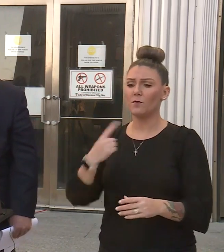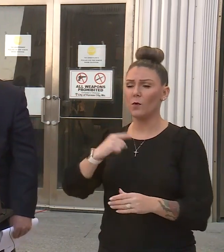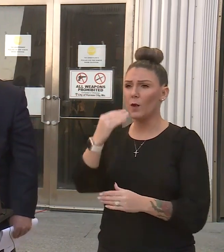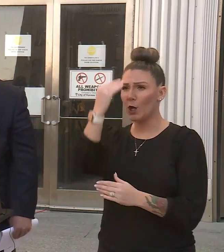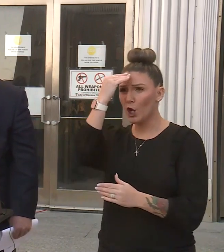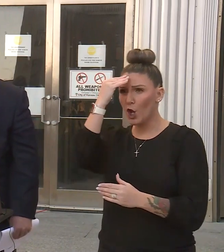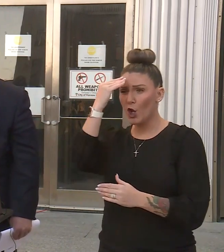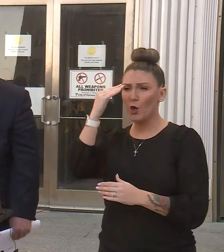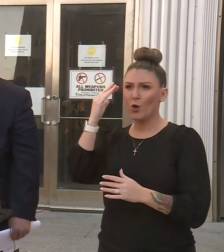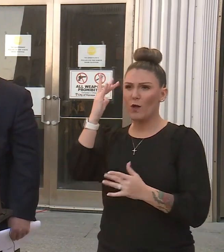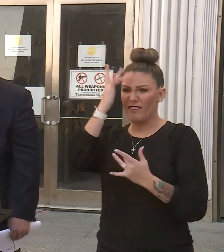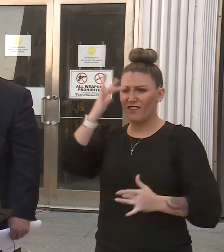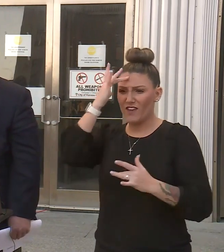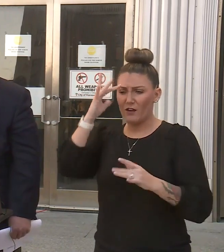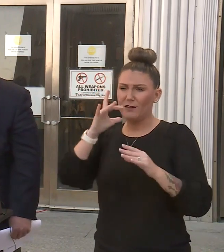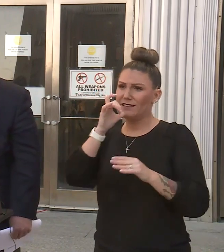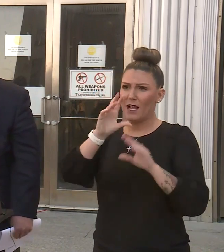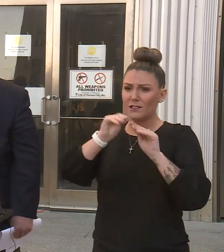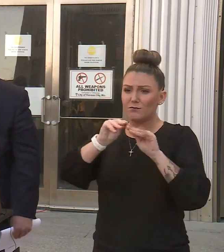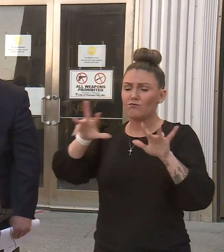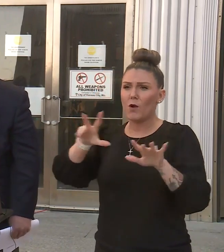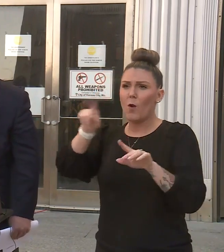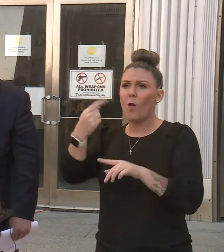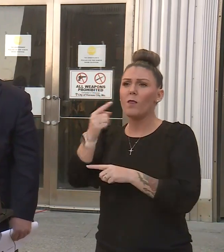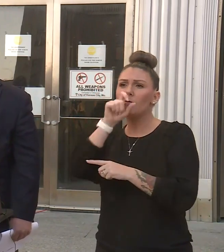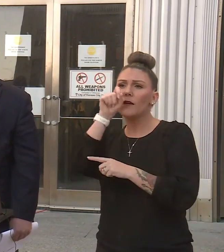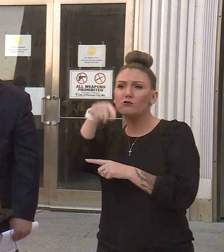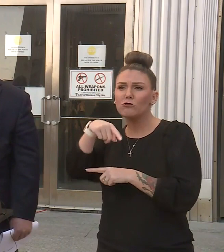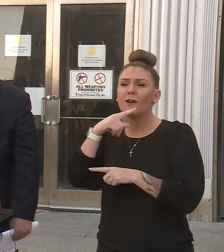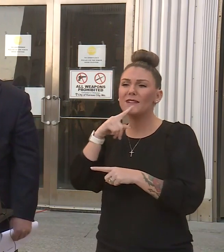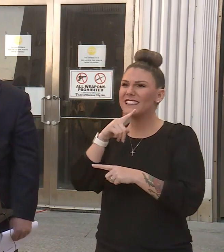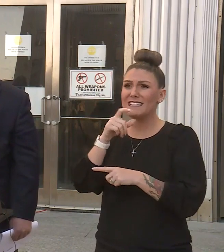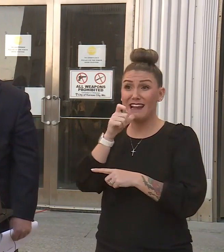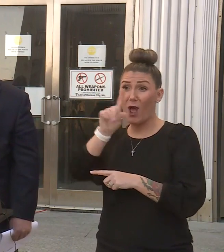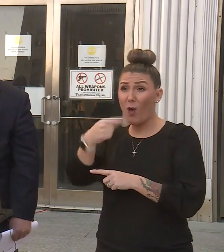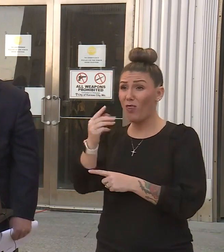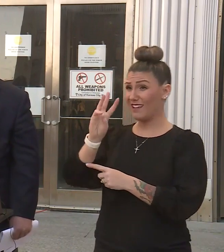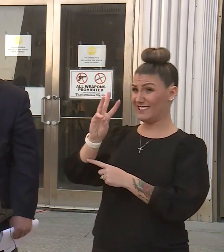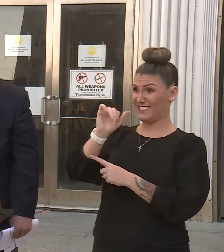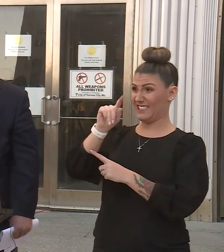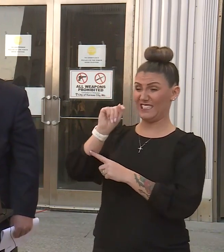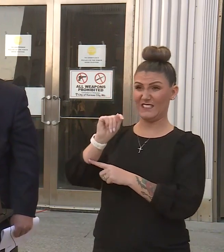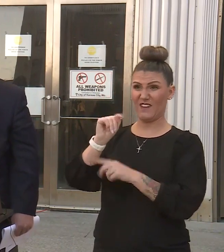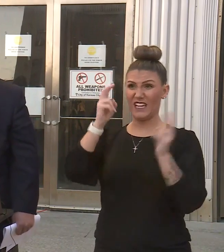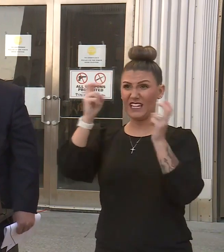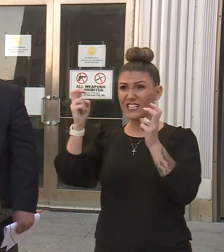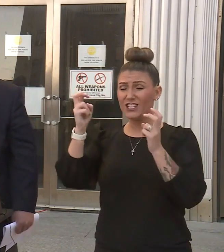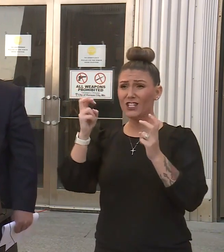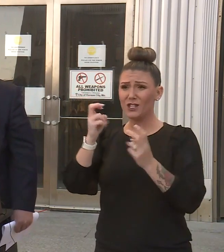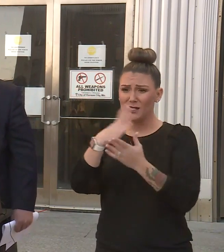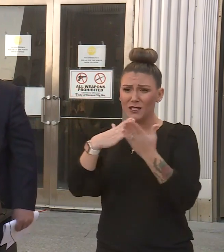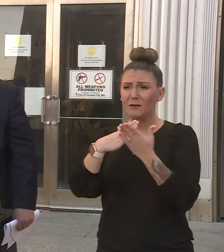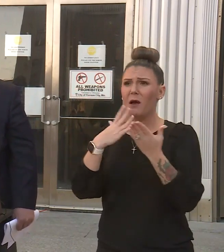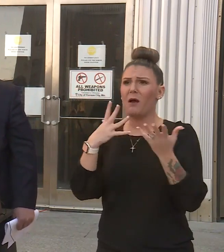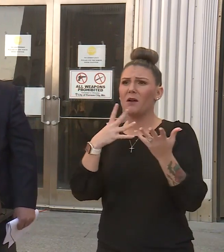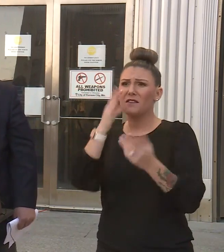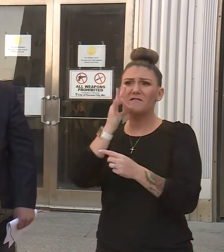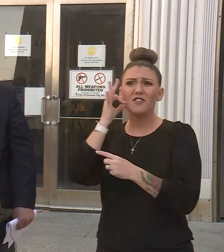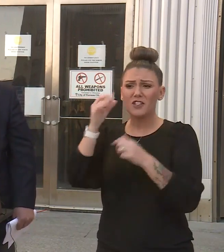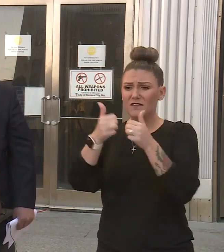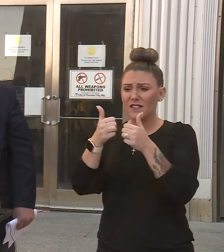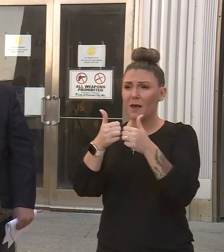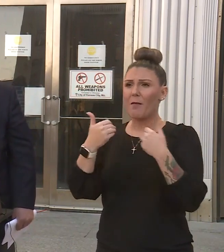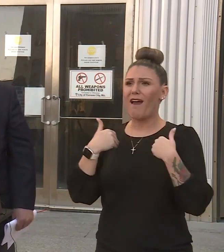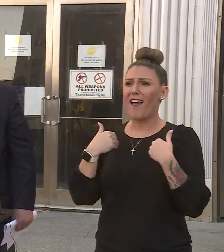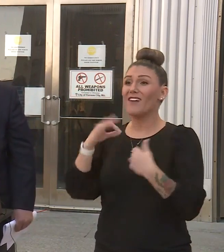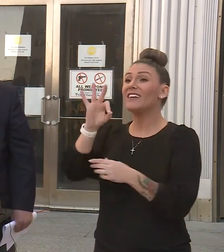virus isn't just spread by droplets. It's not just a six-foot issue. That's part of why at the Chiefs game we actually have that